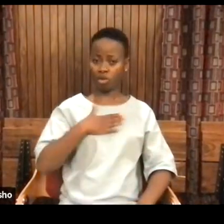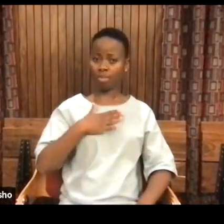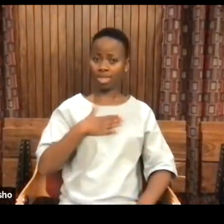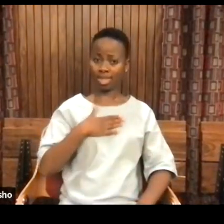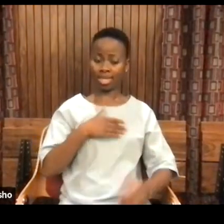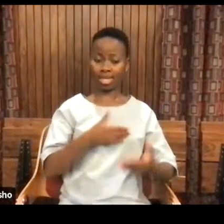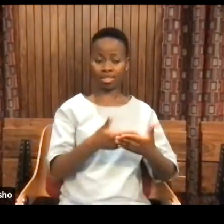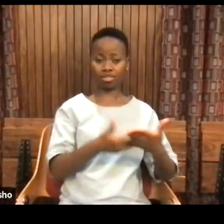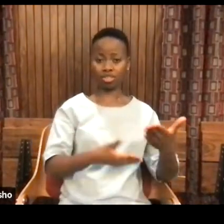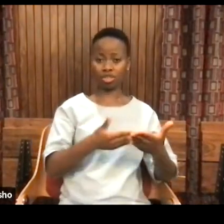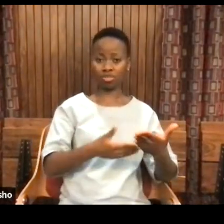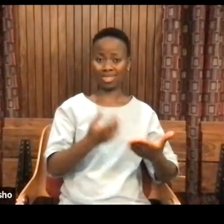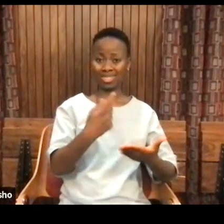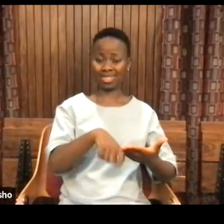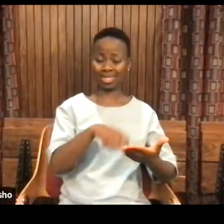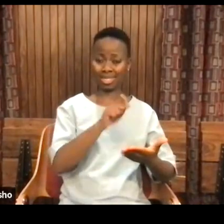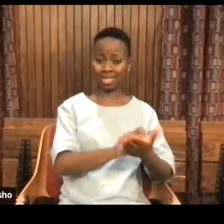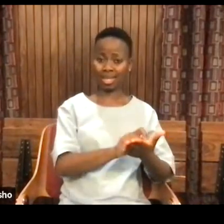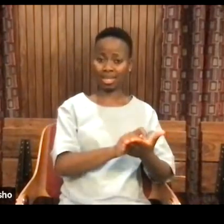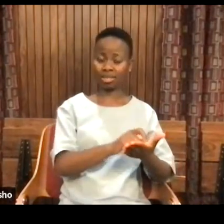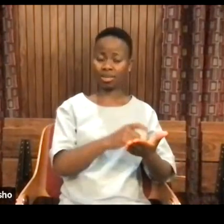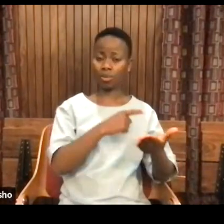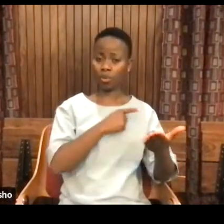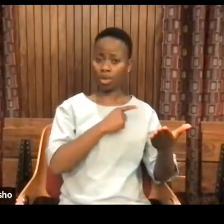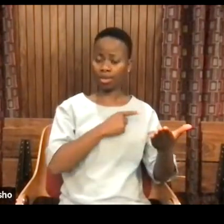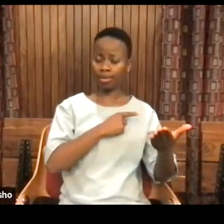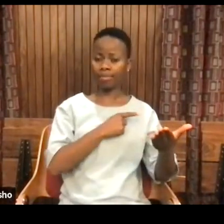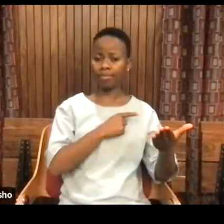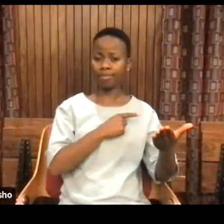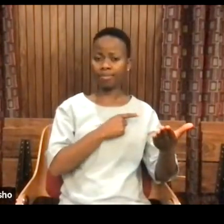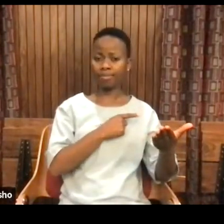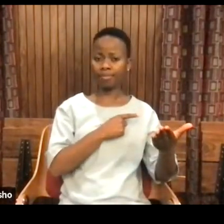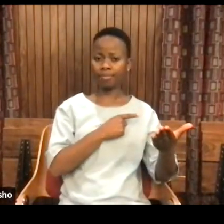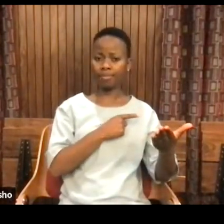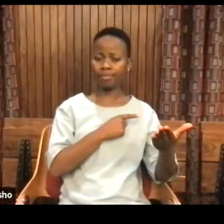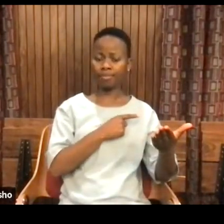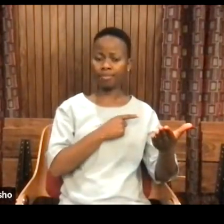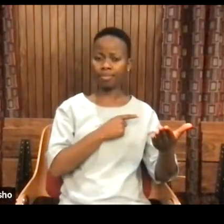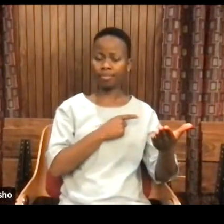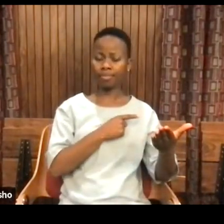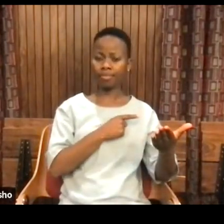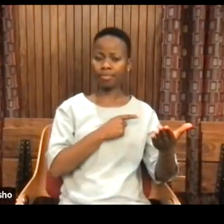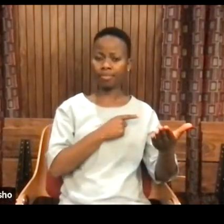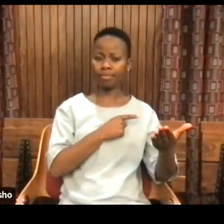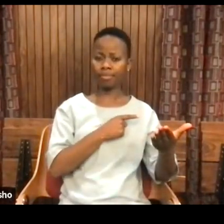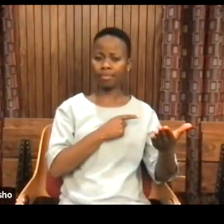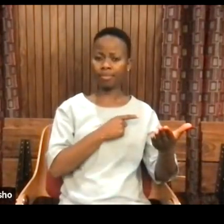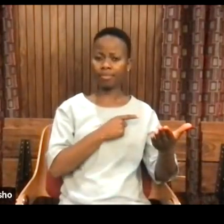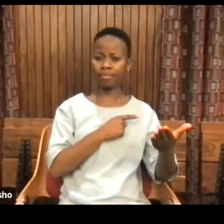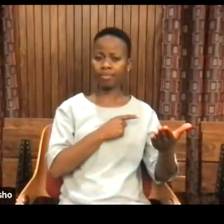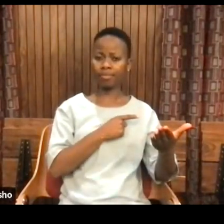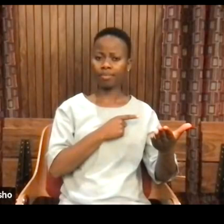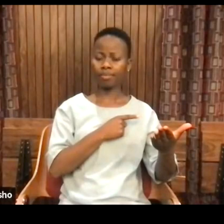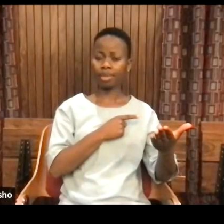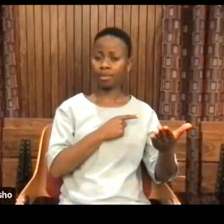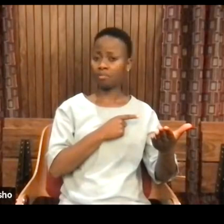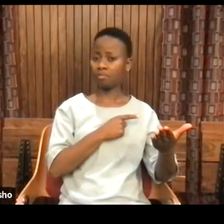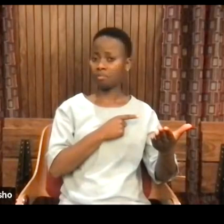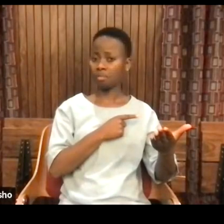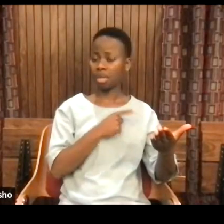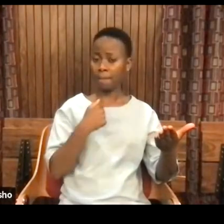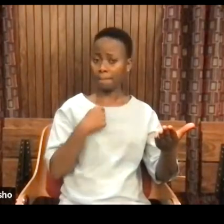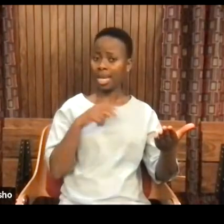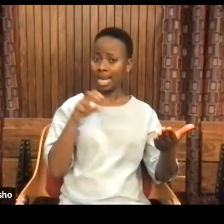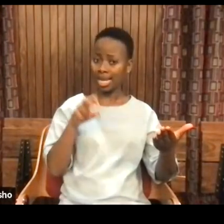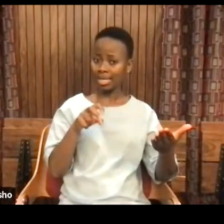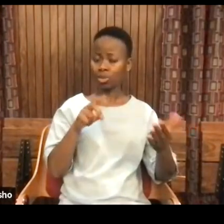was ultimately a situation of being in a position to have to now be